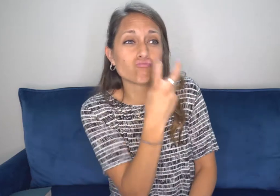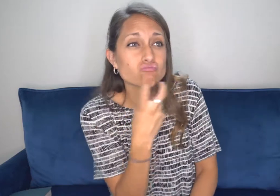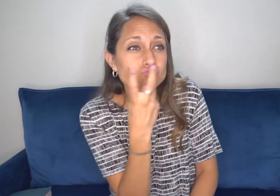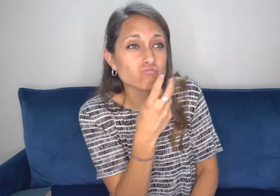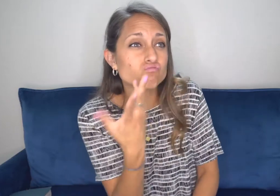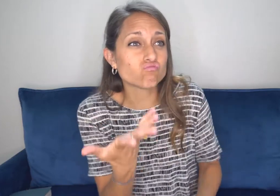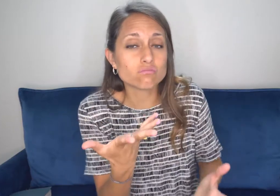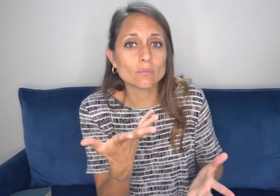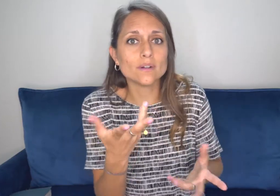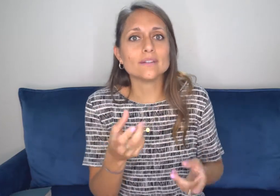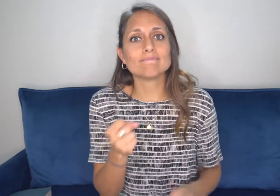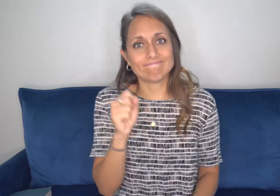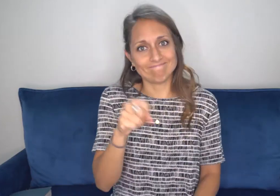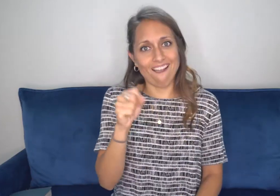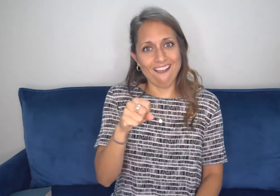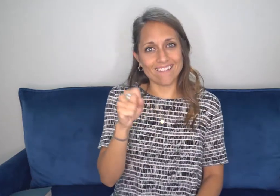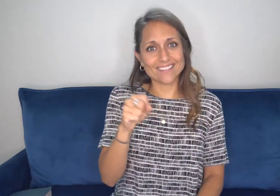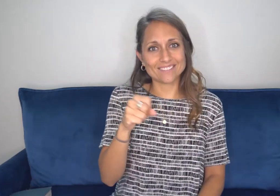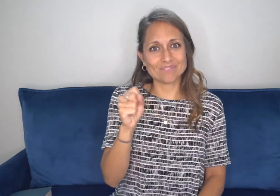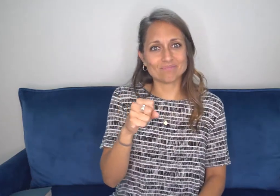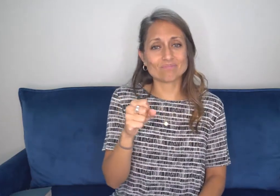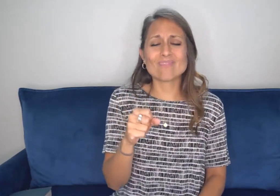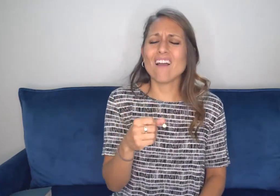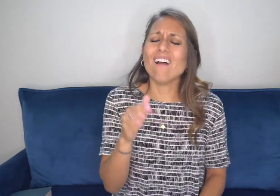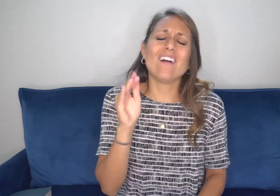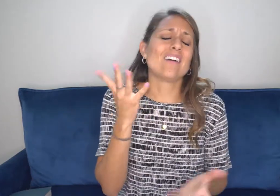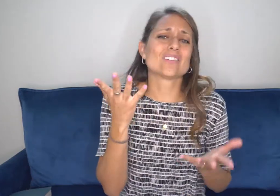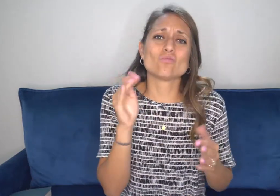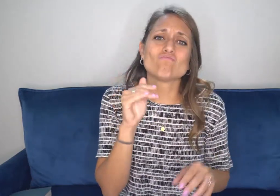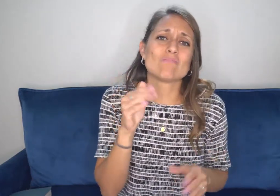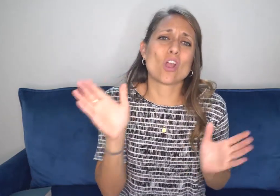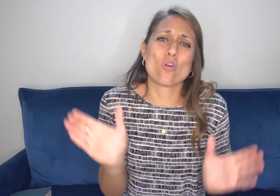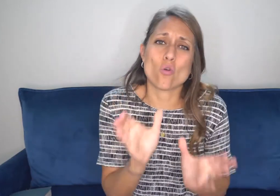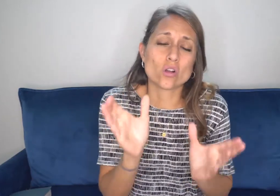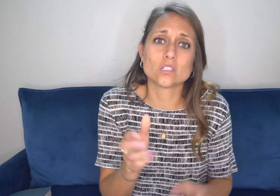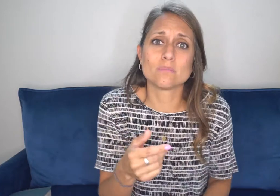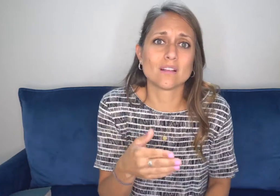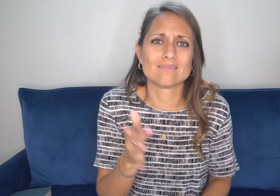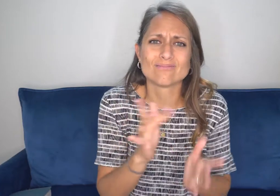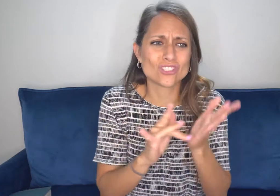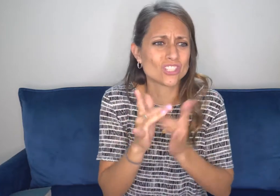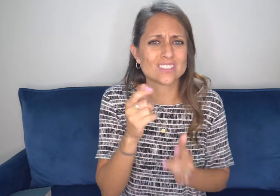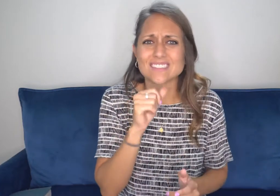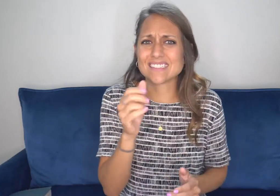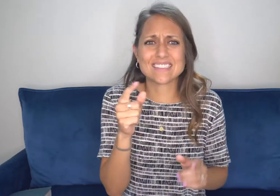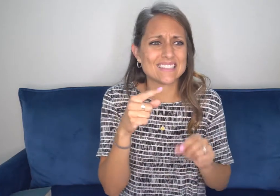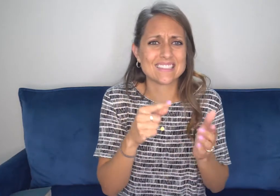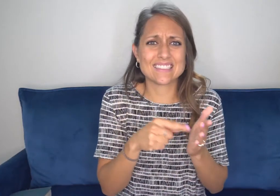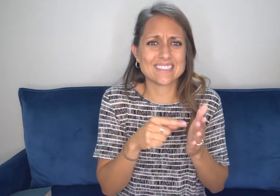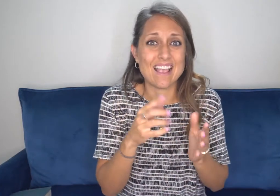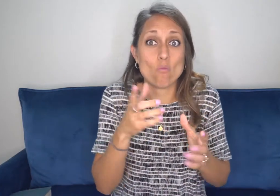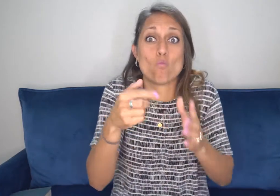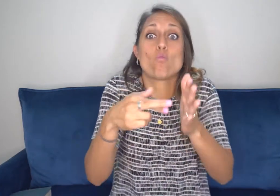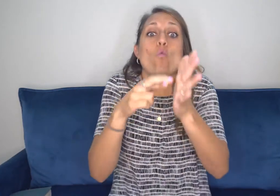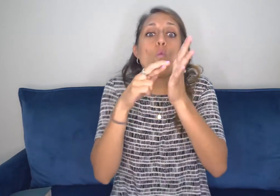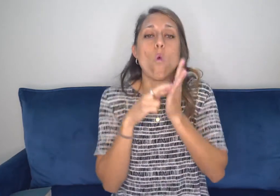interpreter clearly and the pastor simultaneously. Maybe they want to read his lips or see his visual cues to follow along.